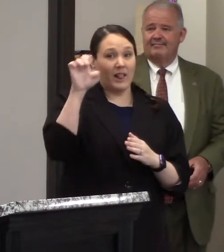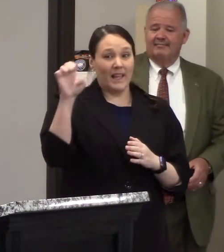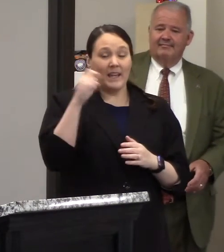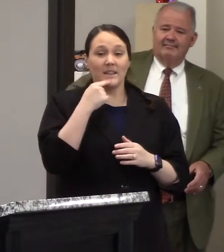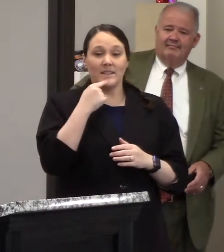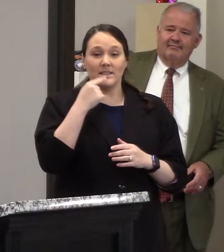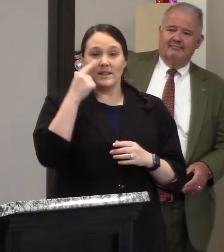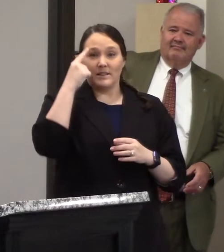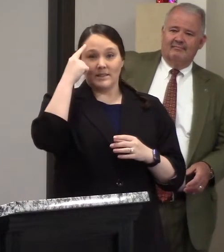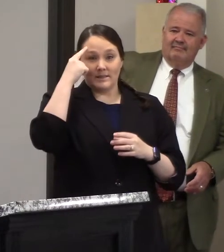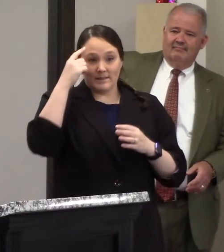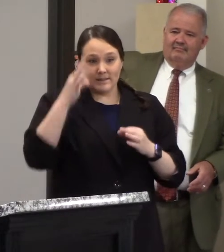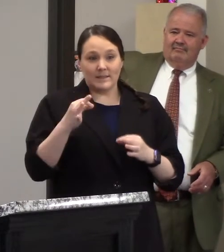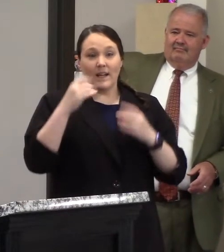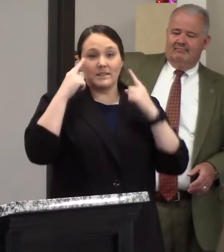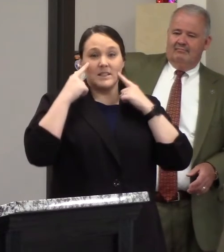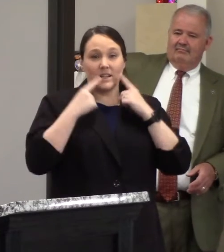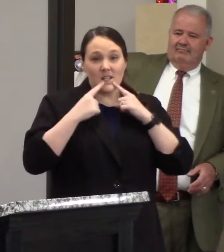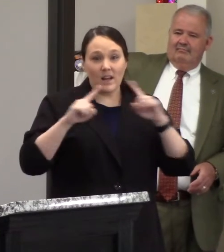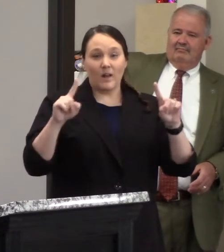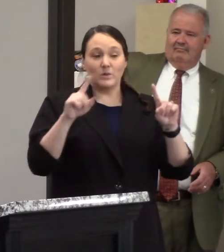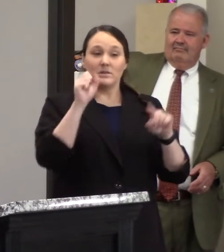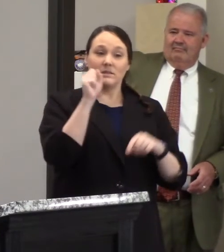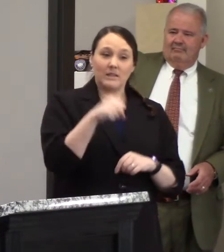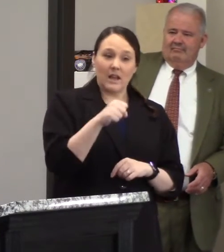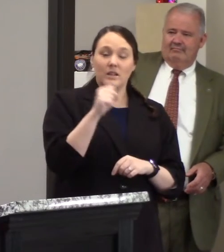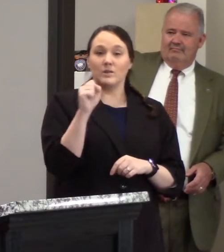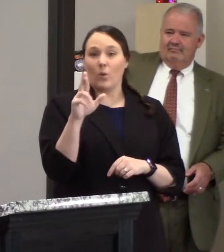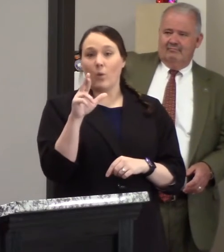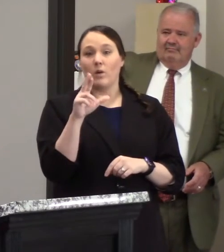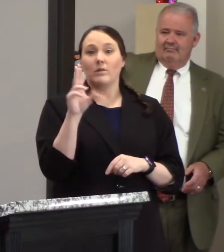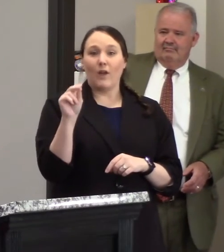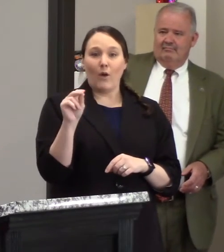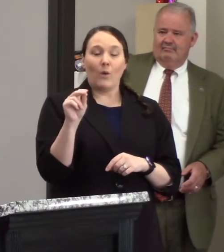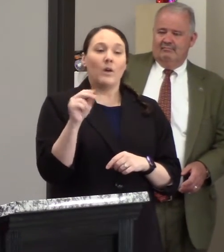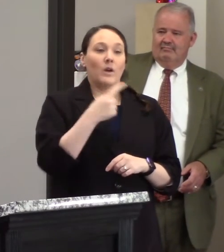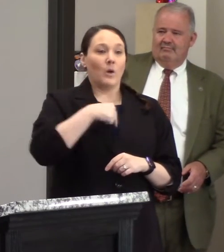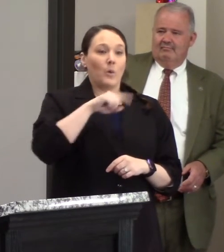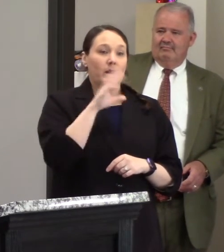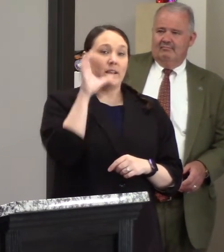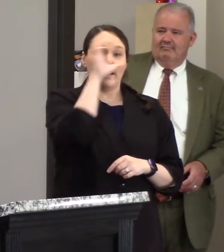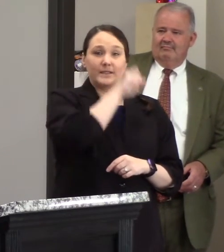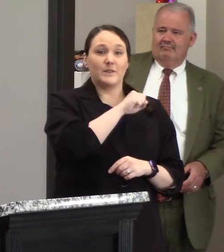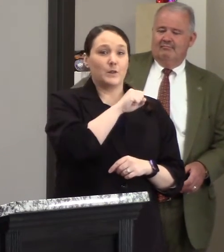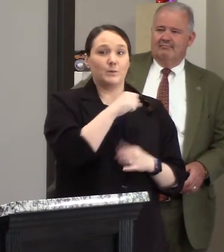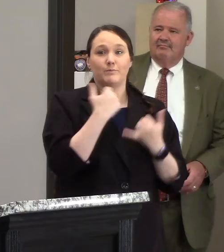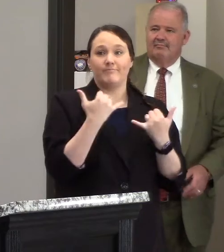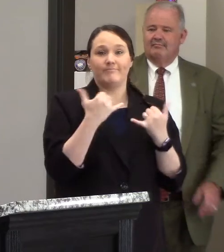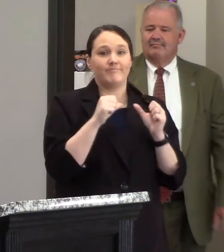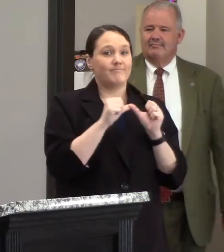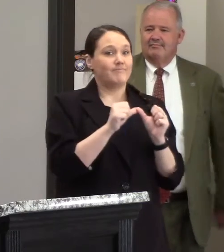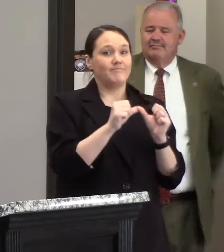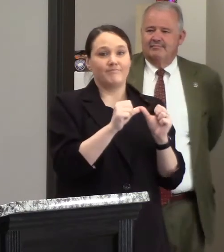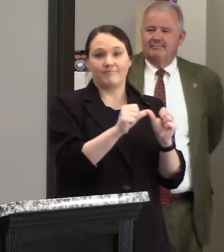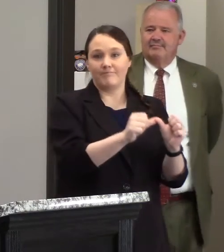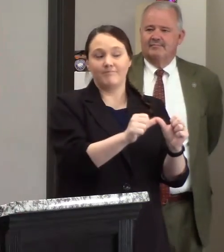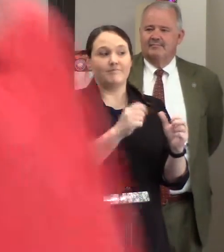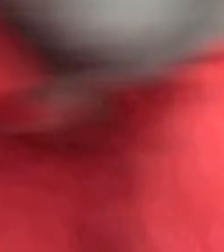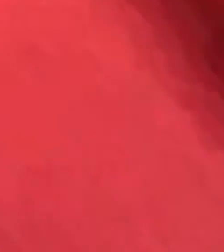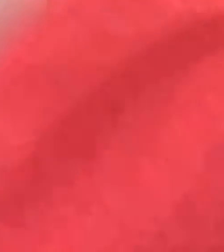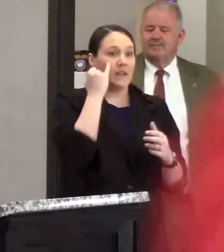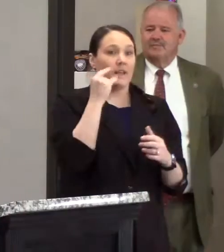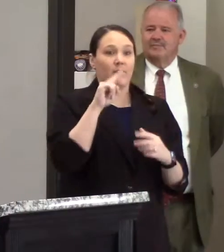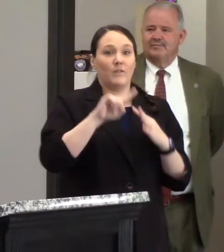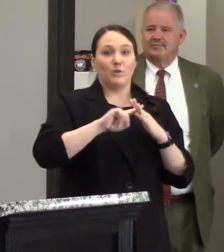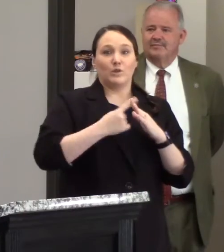is we're going to just assume that it it is what it is because you start speculating and somebody gets